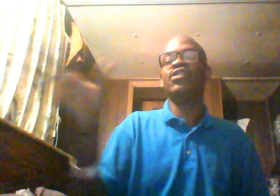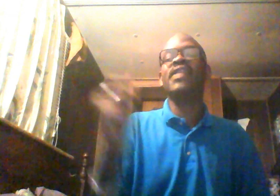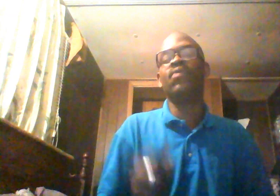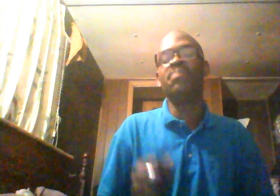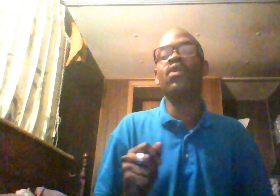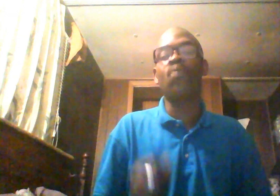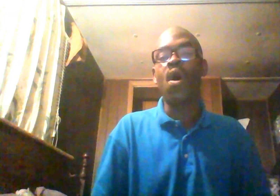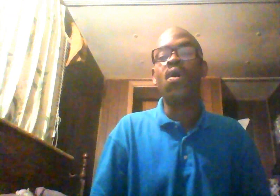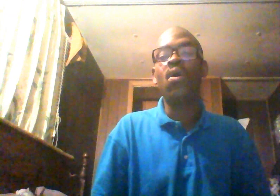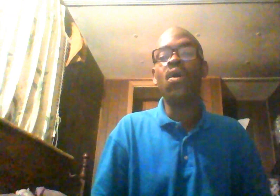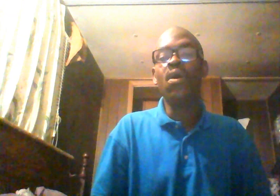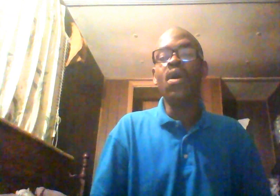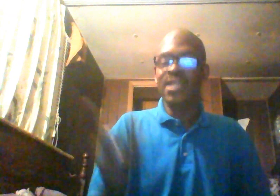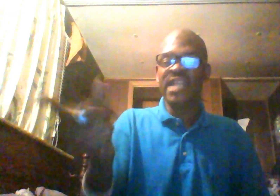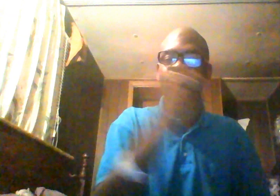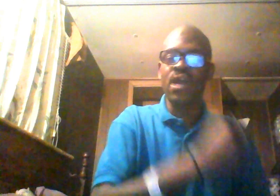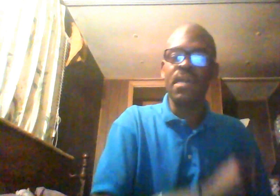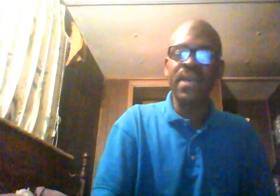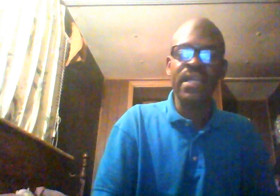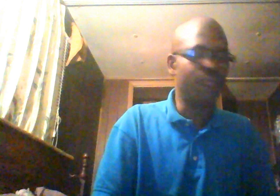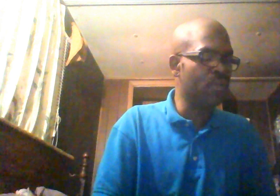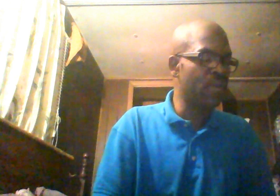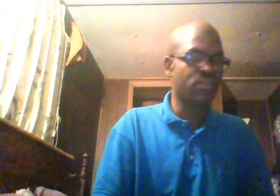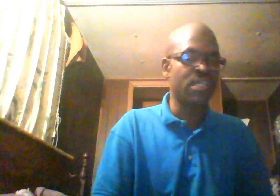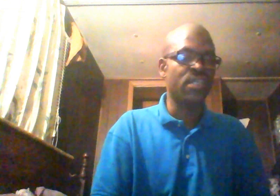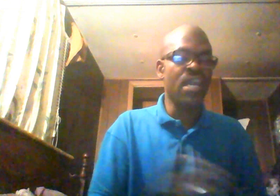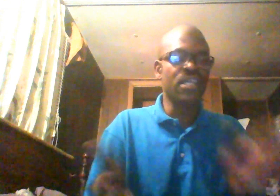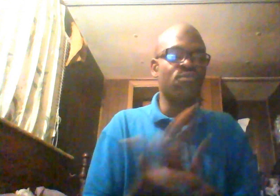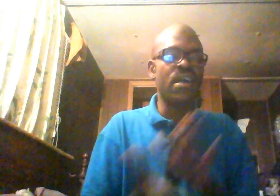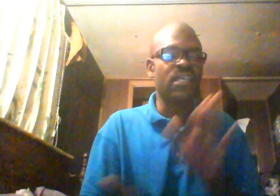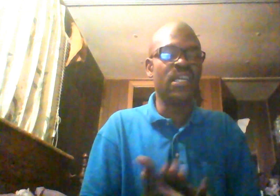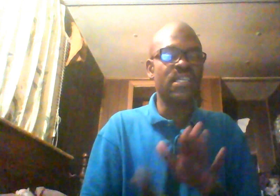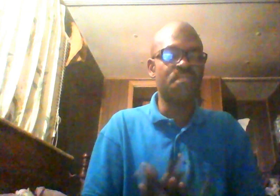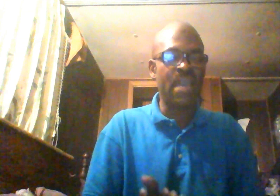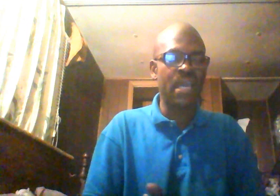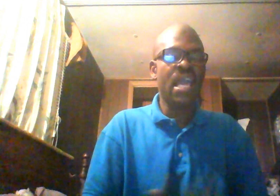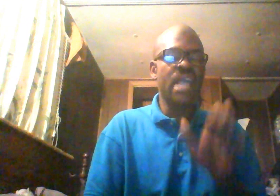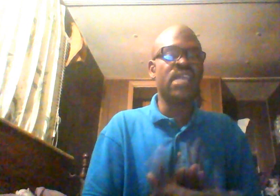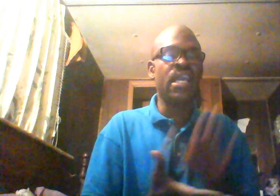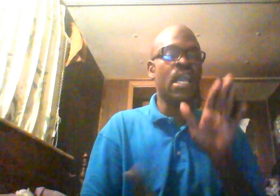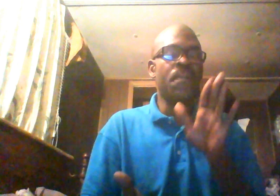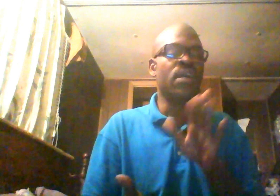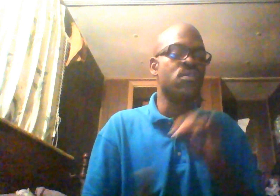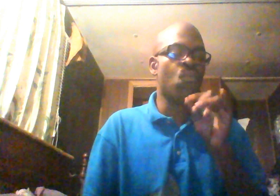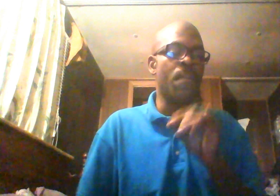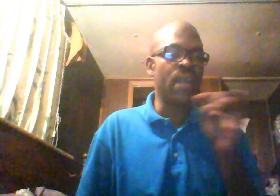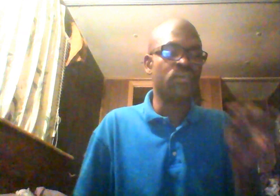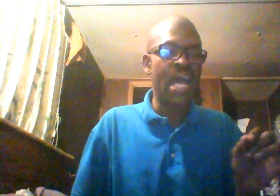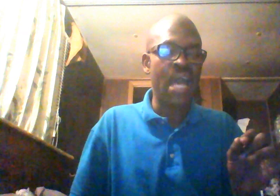Jackson wouldn't be on the wall. Like, they're trying to ban him from the radio station. They're trying to hit this man and take, because when Michael died,